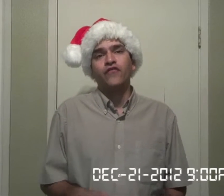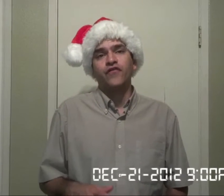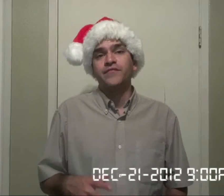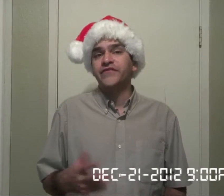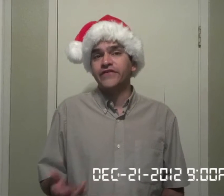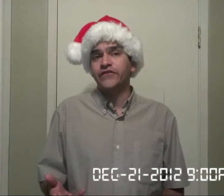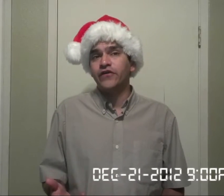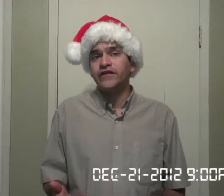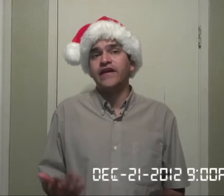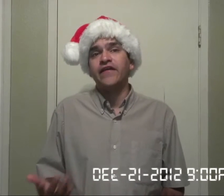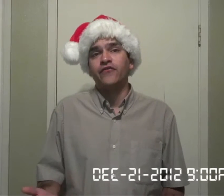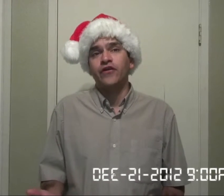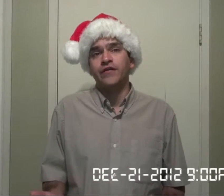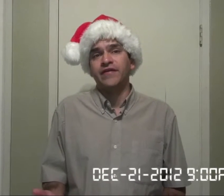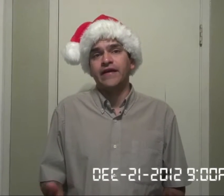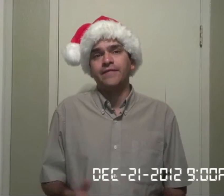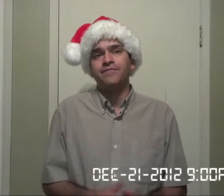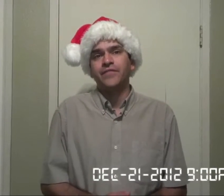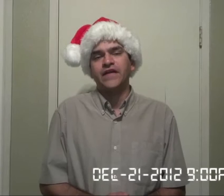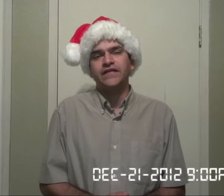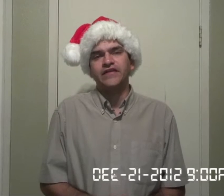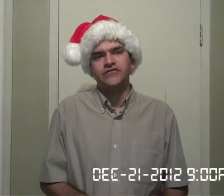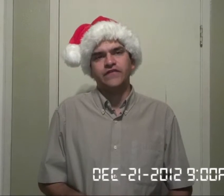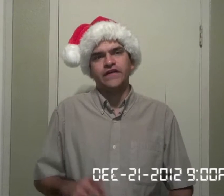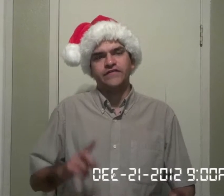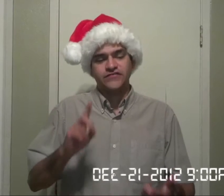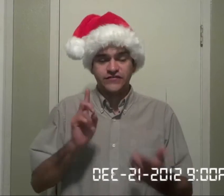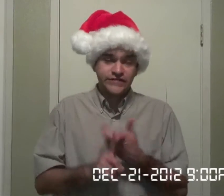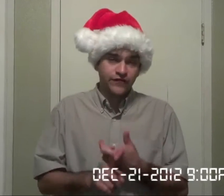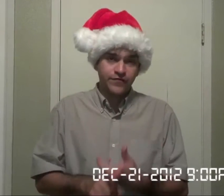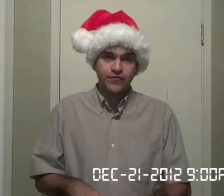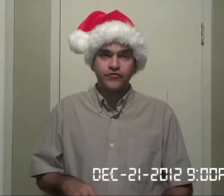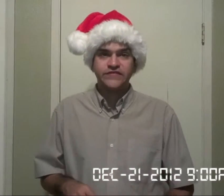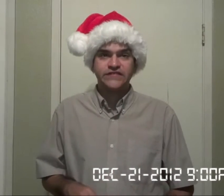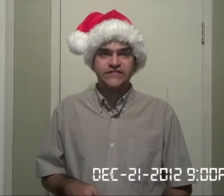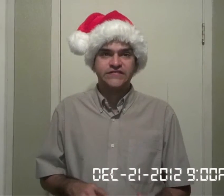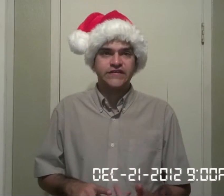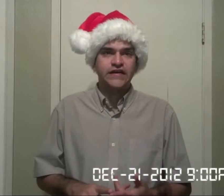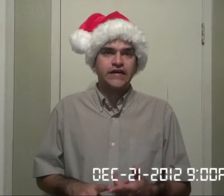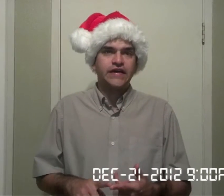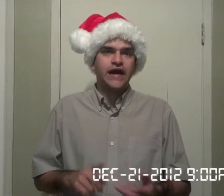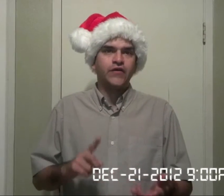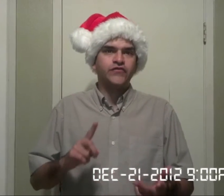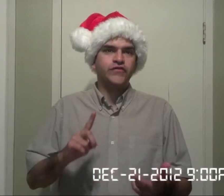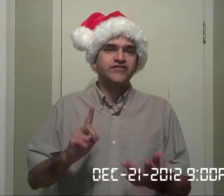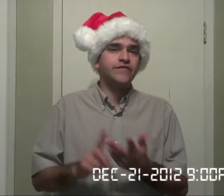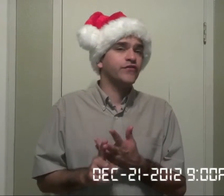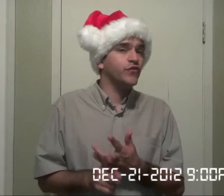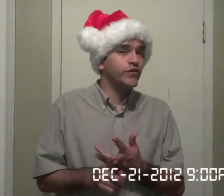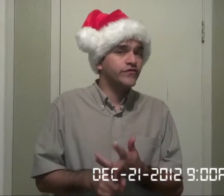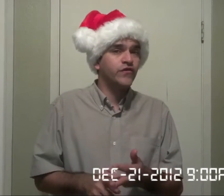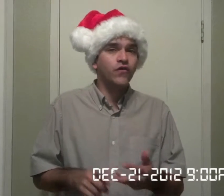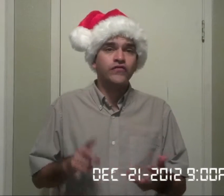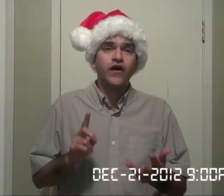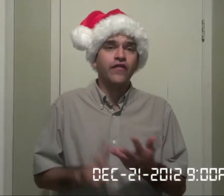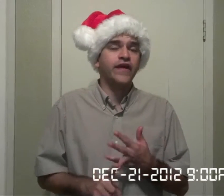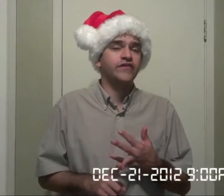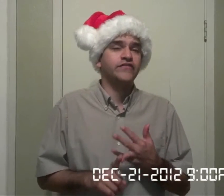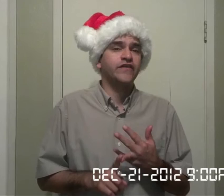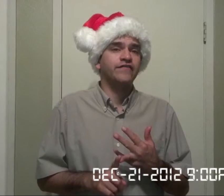from 6.30 to 8.30 p.m. It's to teach you things such as self-hypnosis, how to achieve your New Year's goals, all that good stuff.